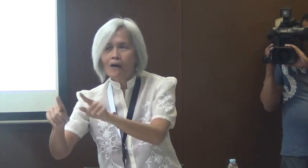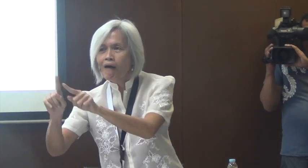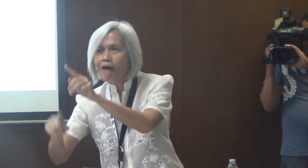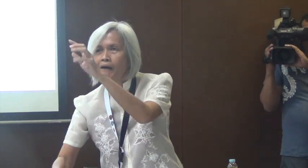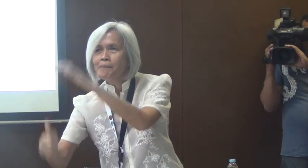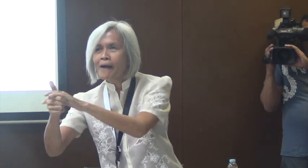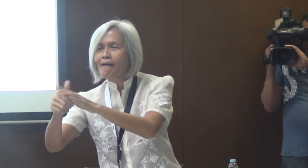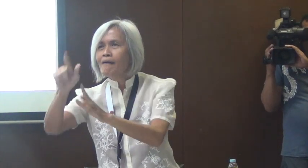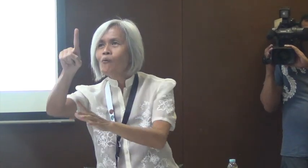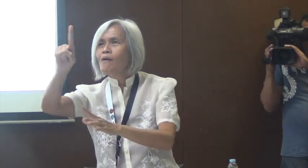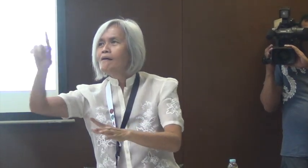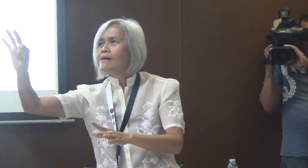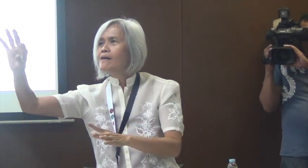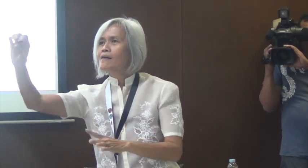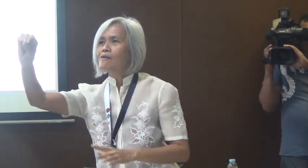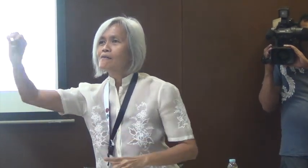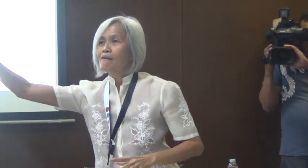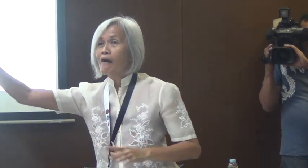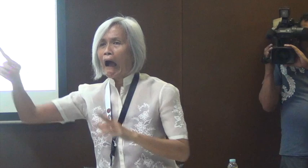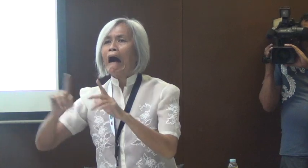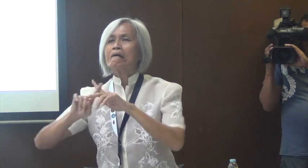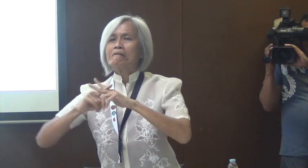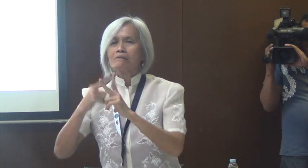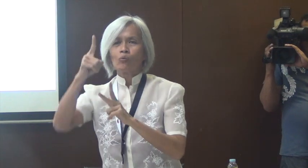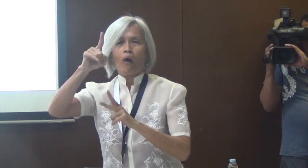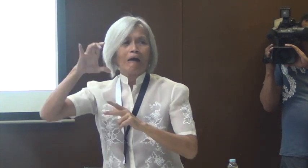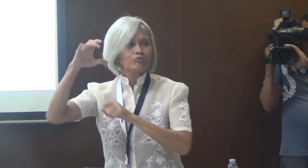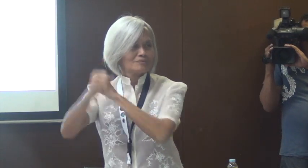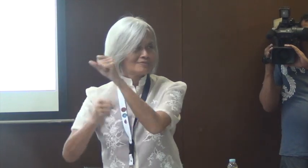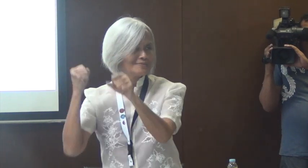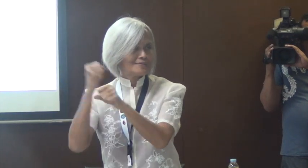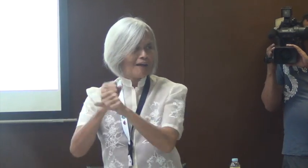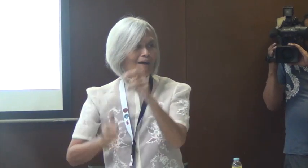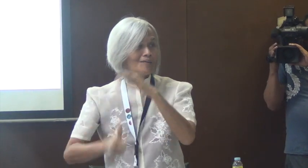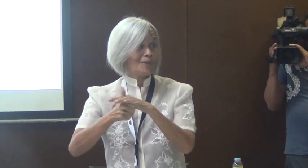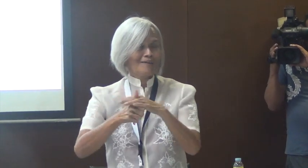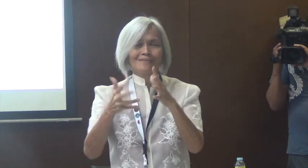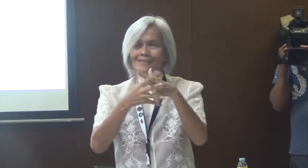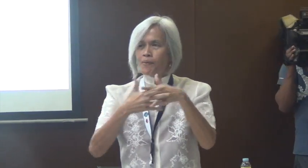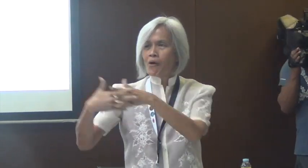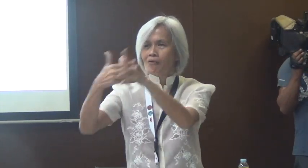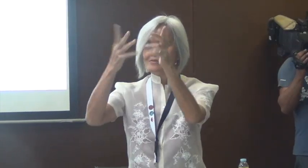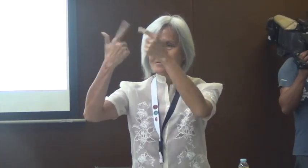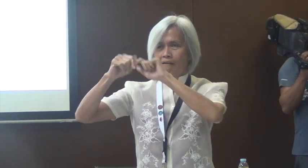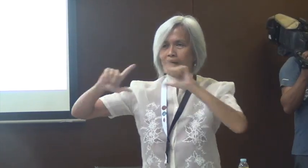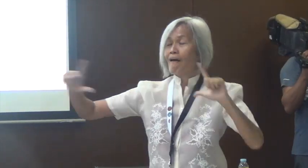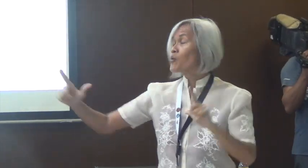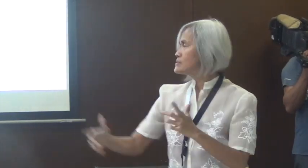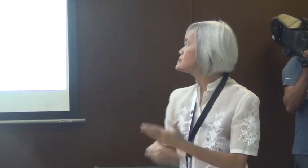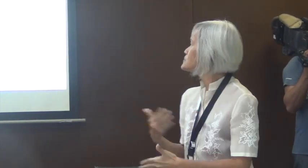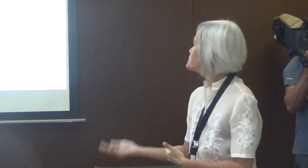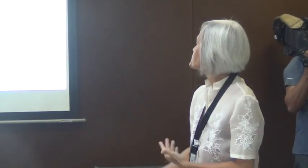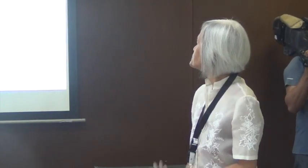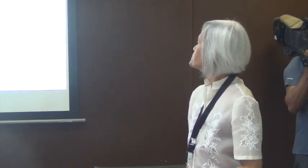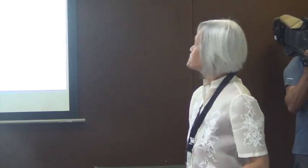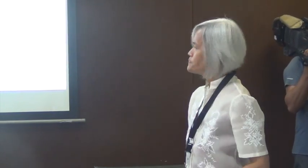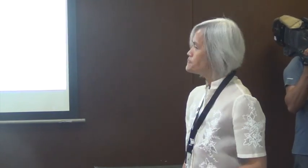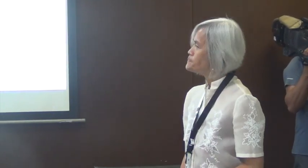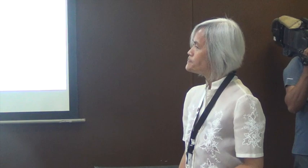wondering what has happened until the 1900s. We don't really know what has happened around then. But we know that the